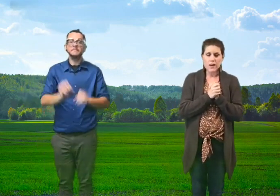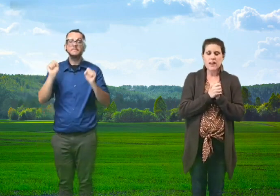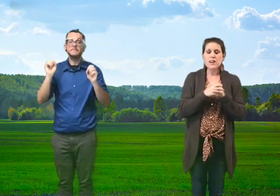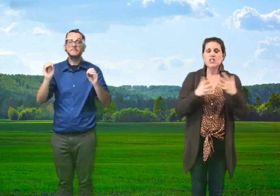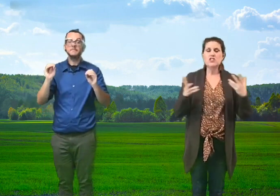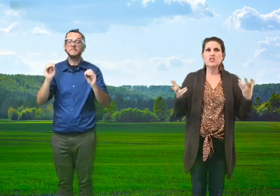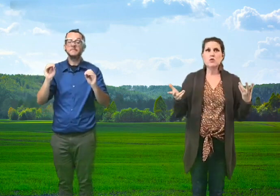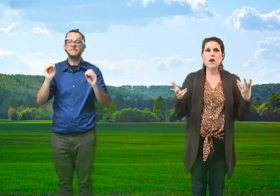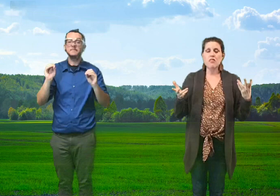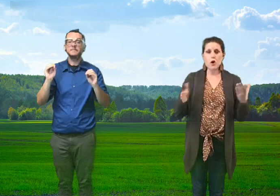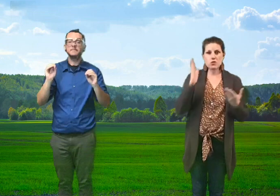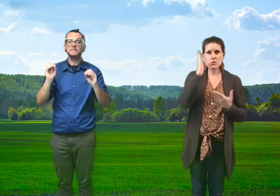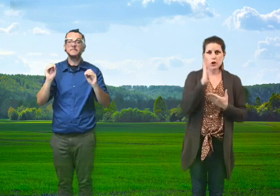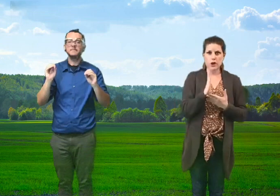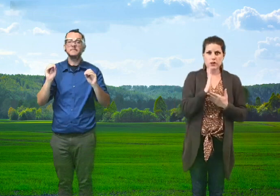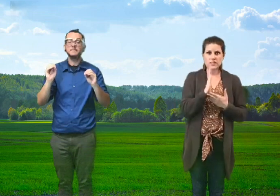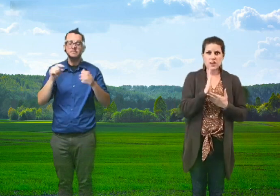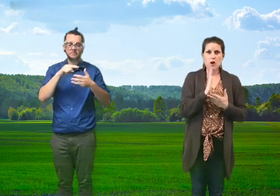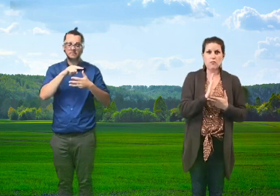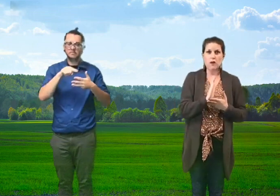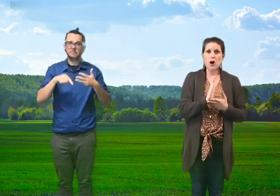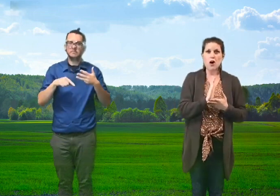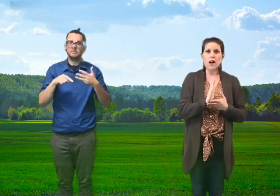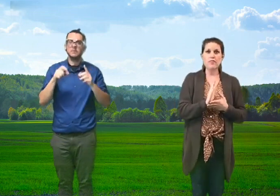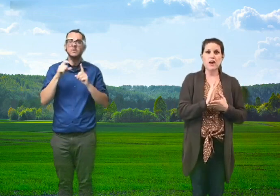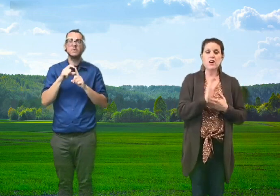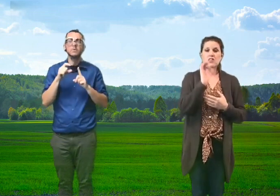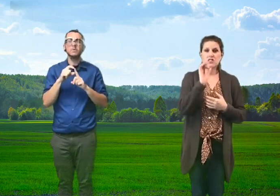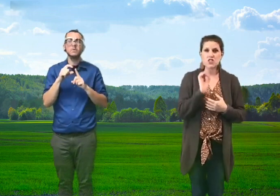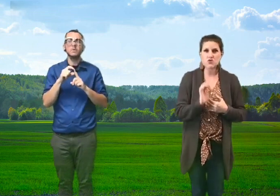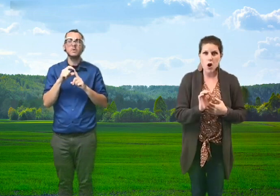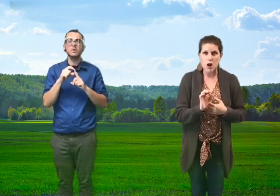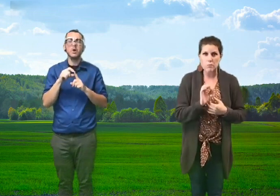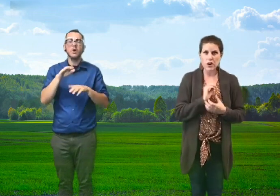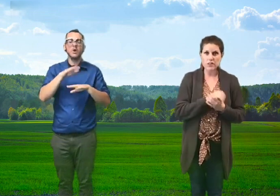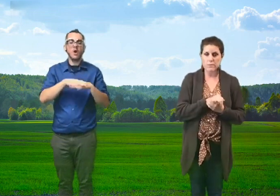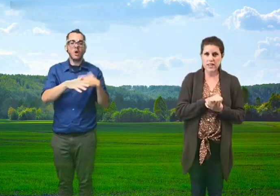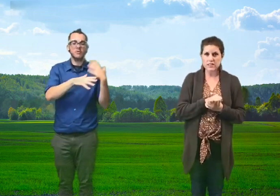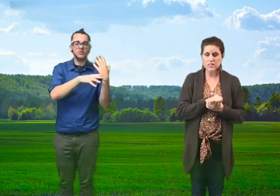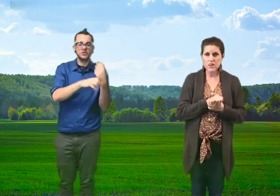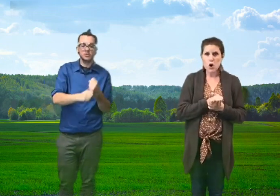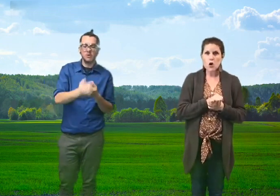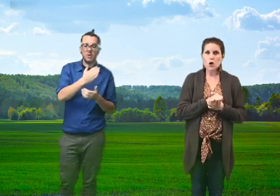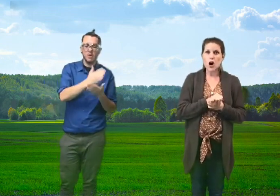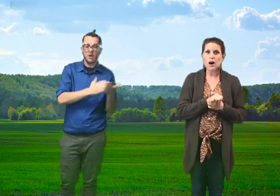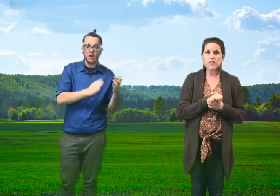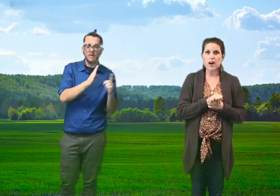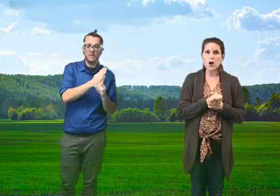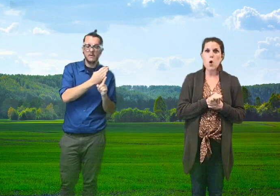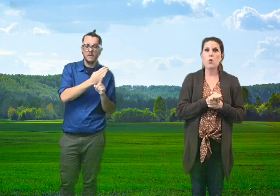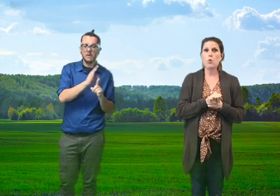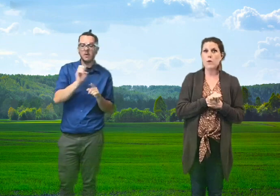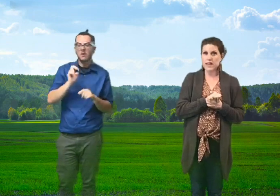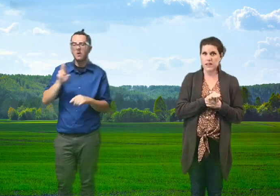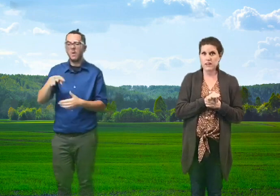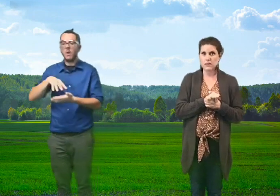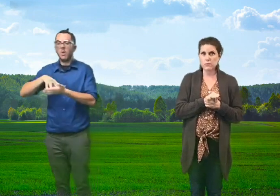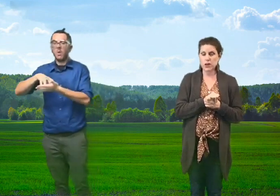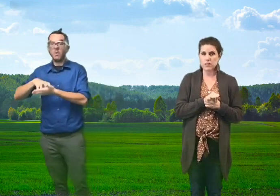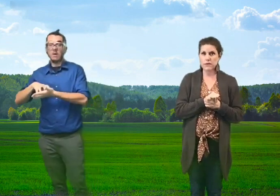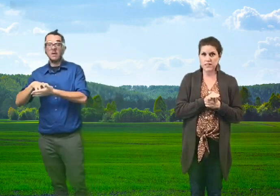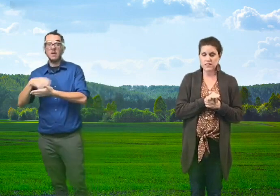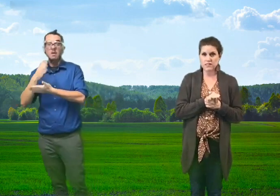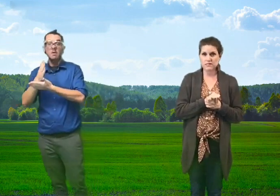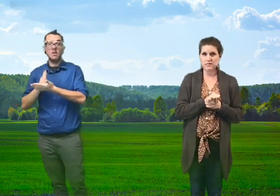So do those words fall on the strong part of the beat or on the weak